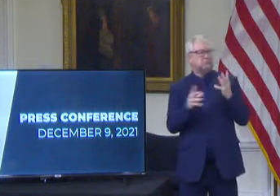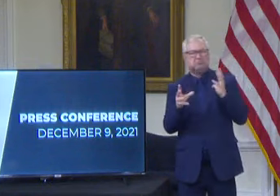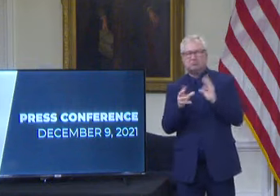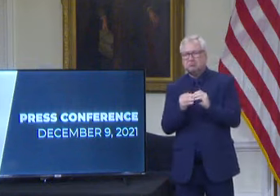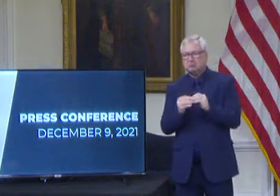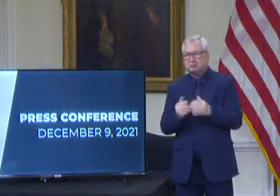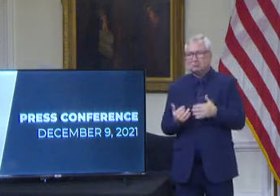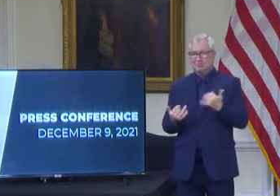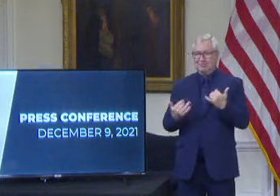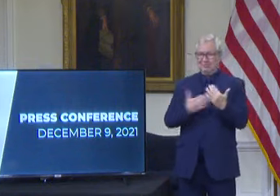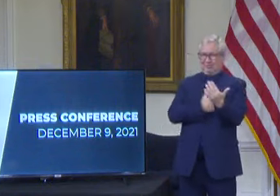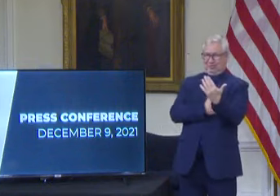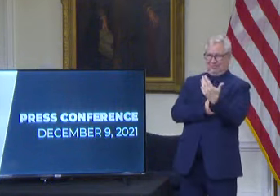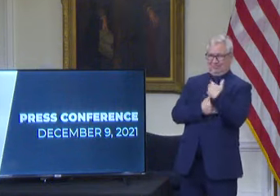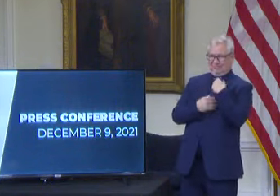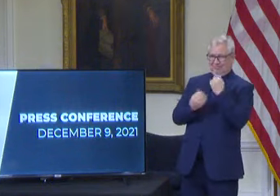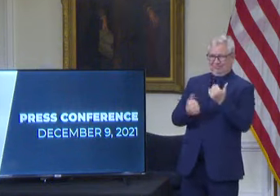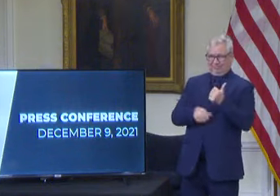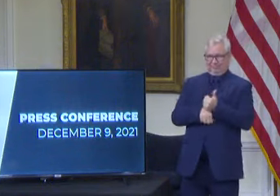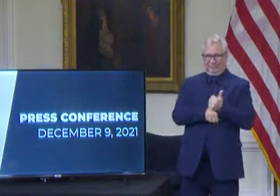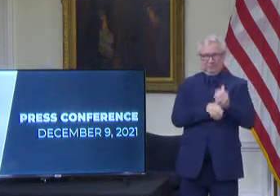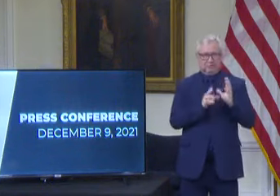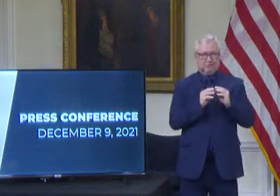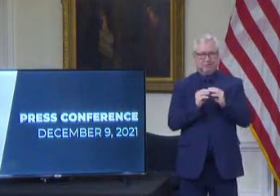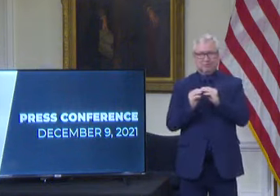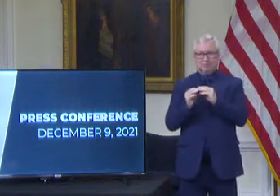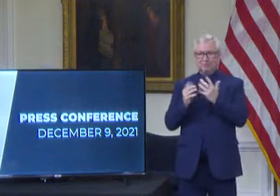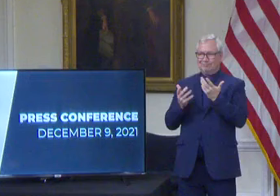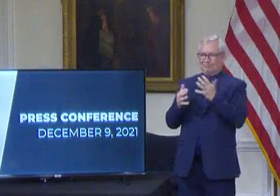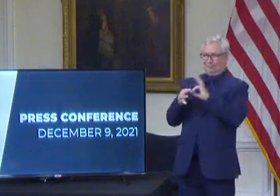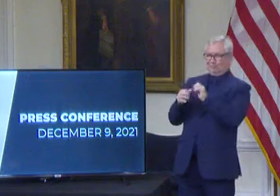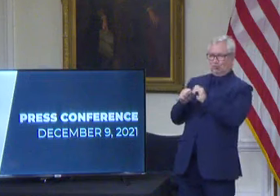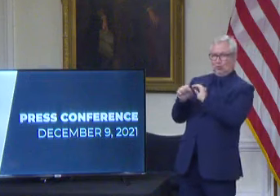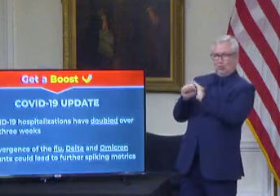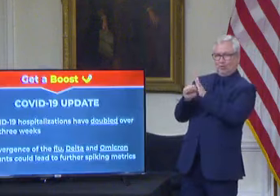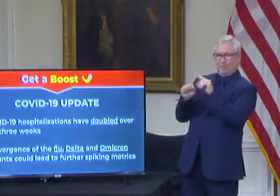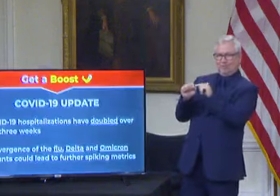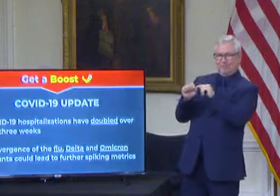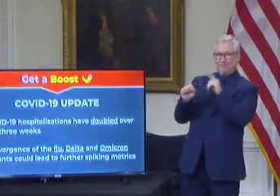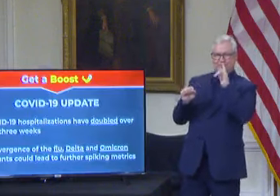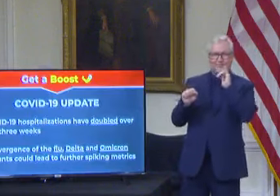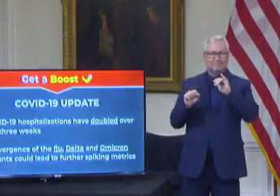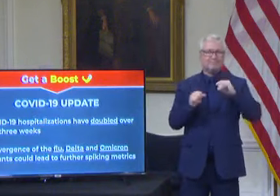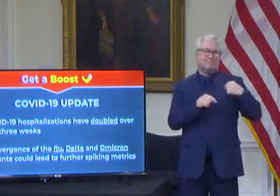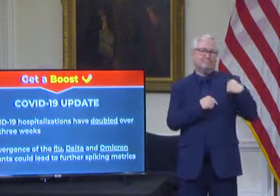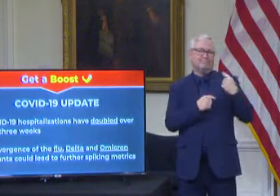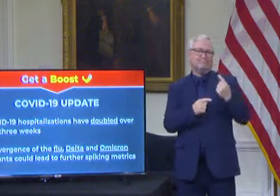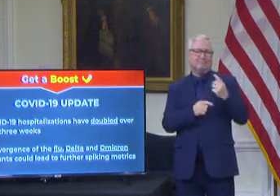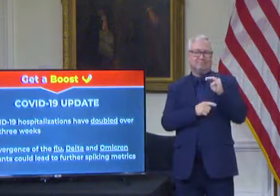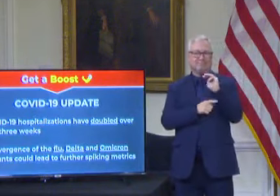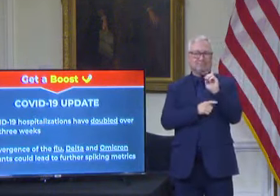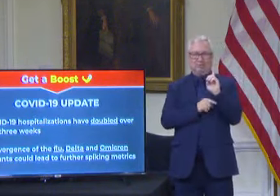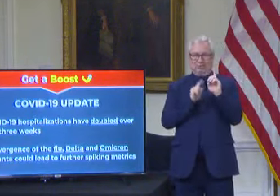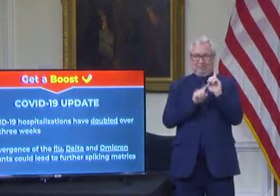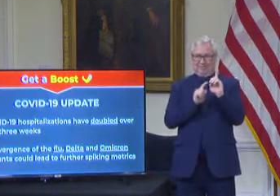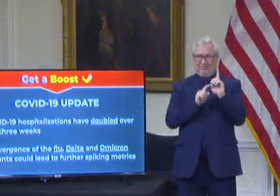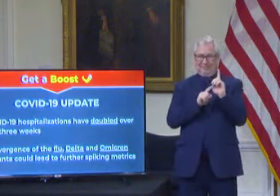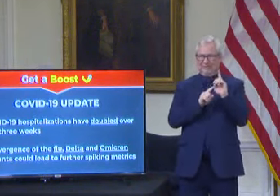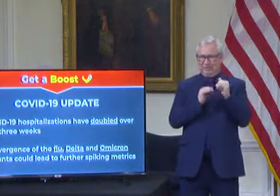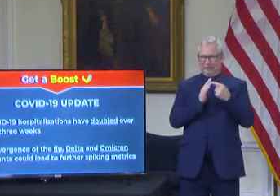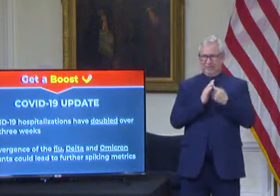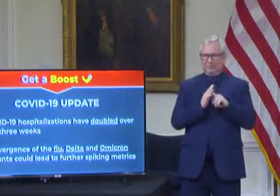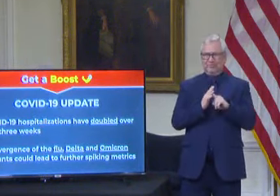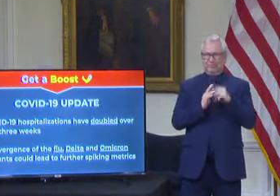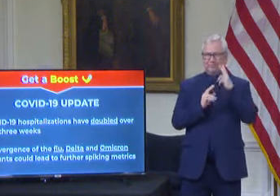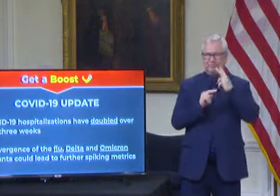meeting of our COVID-19 response team. I said last week that Maryland has begun to see an uptick